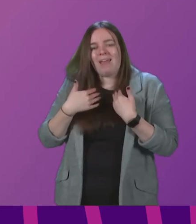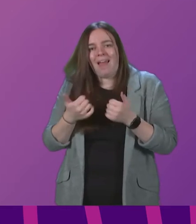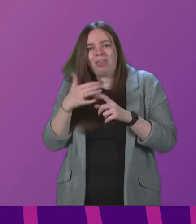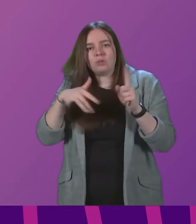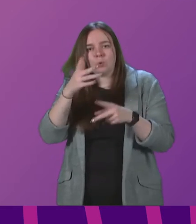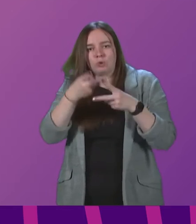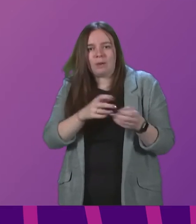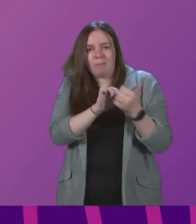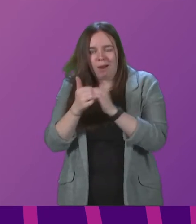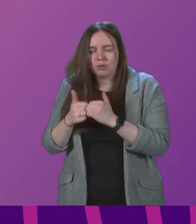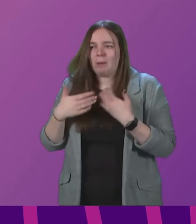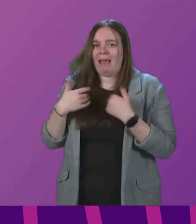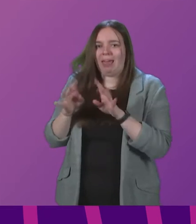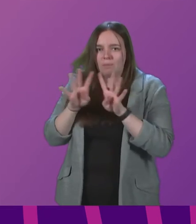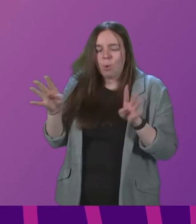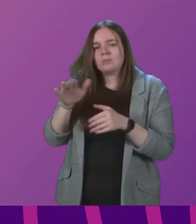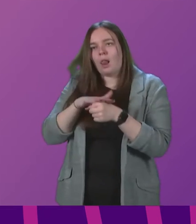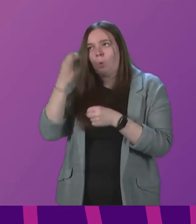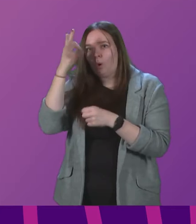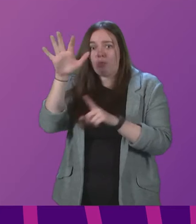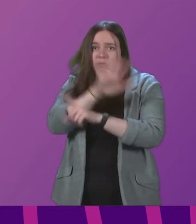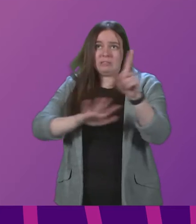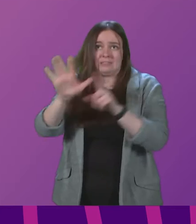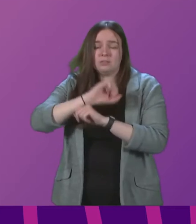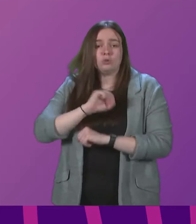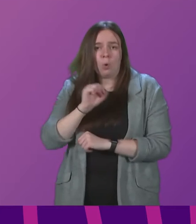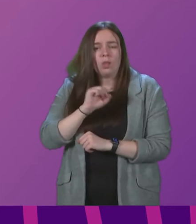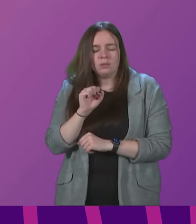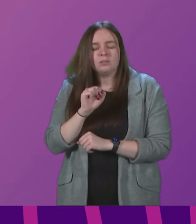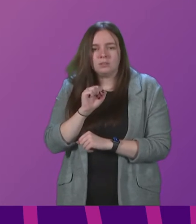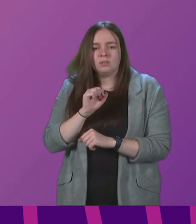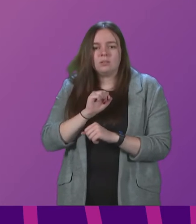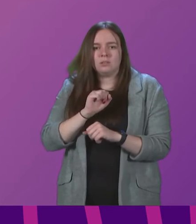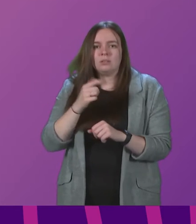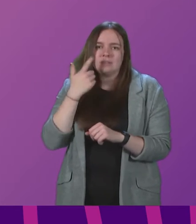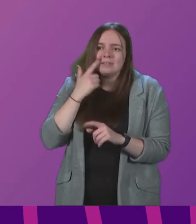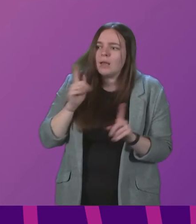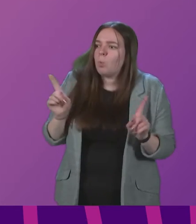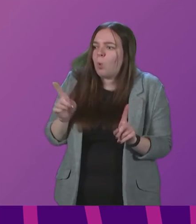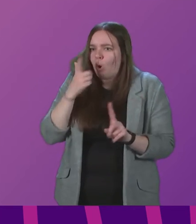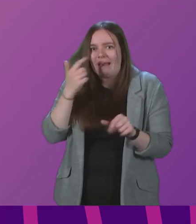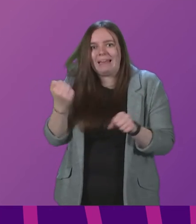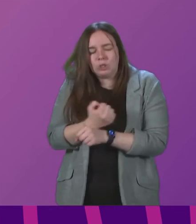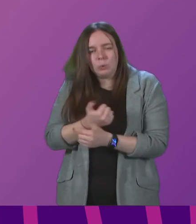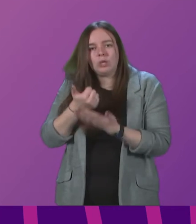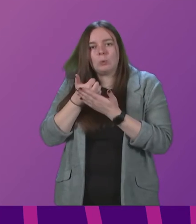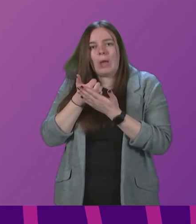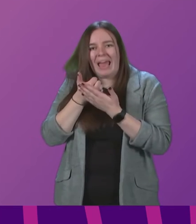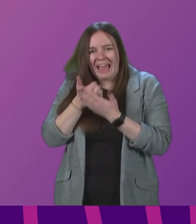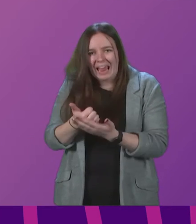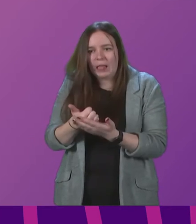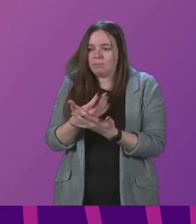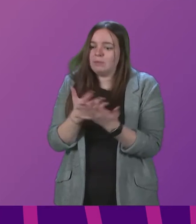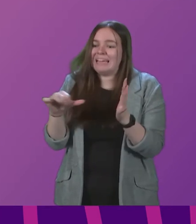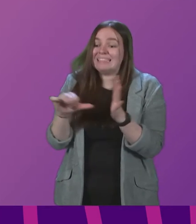partnerships, health boards and local authorities across the country in order to see what we can do to help alleviate any